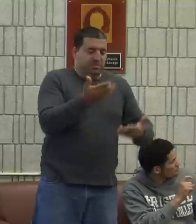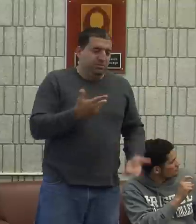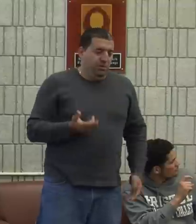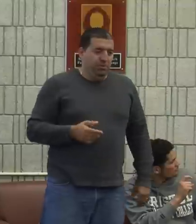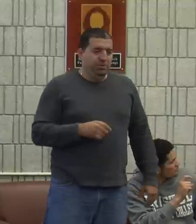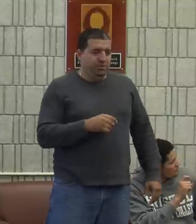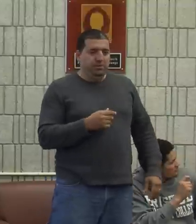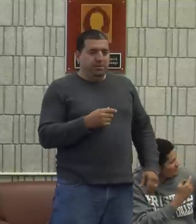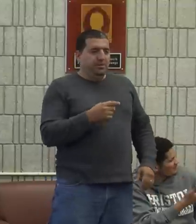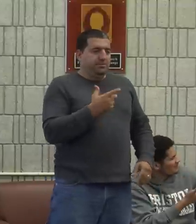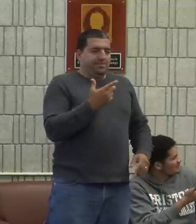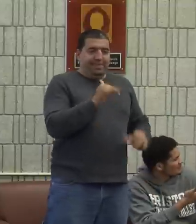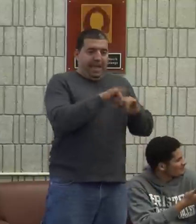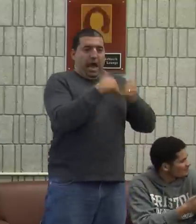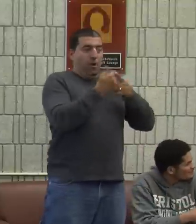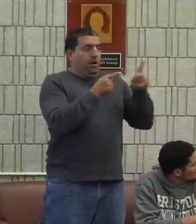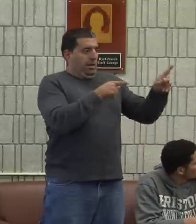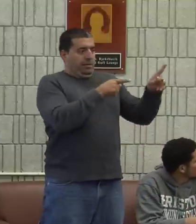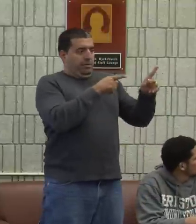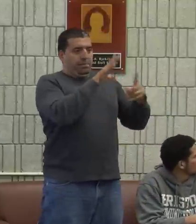language and our friendship proceeded from there.